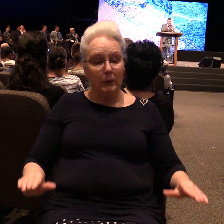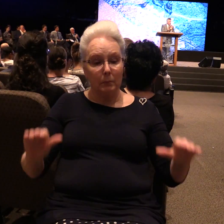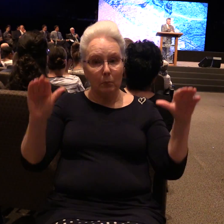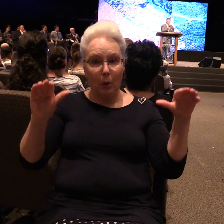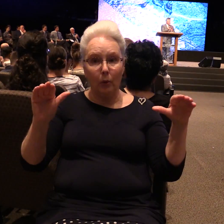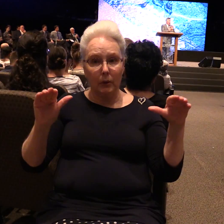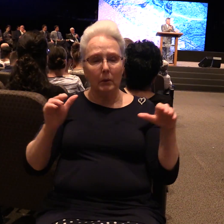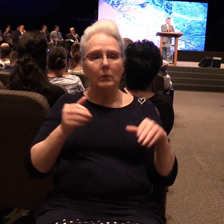You ever had something not turn